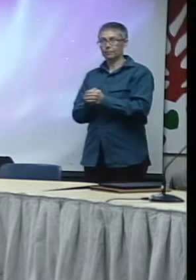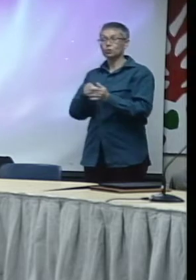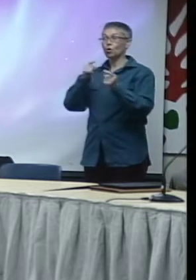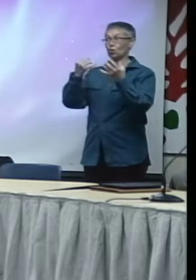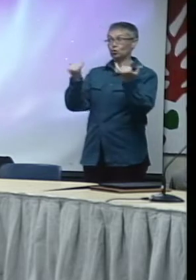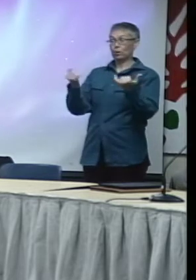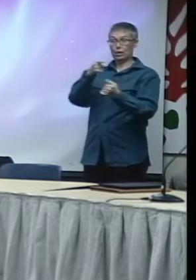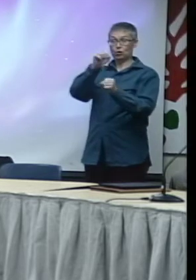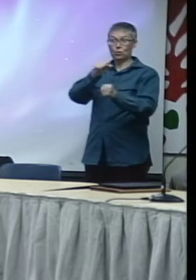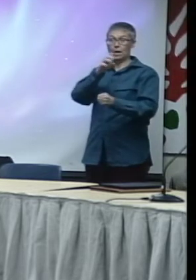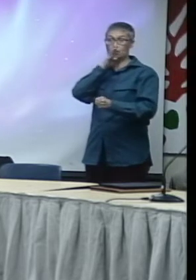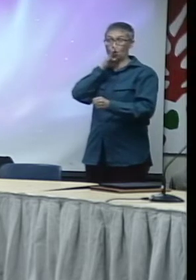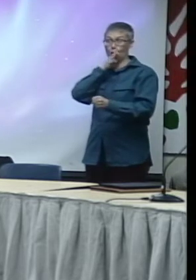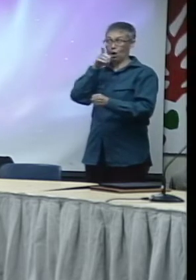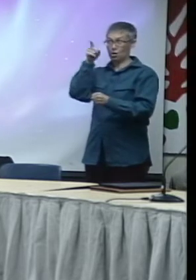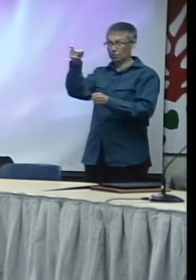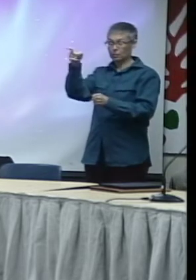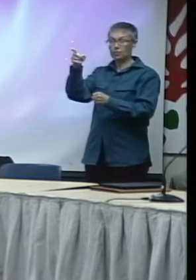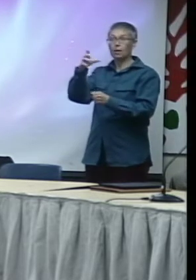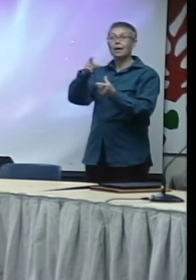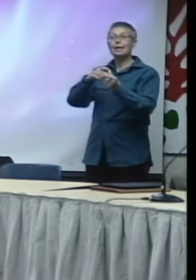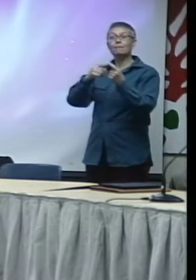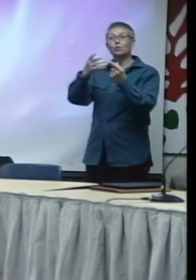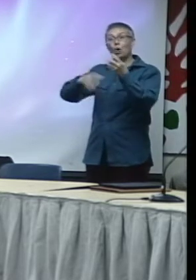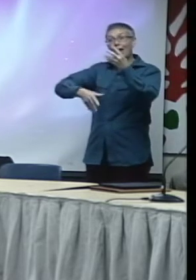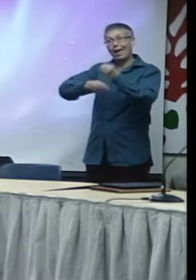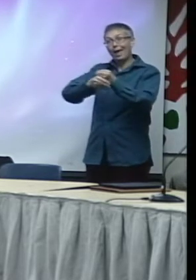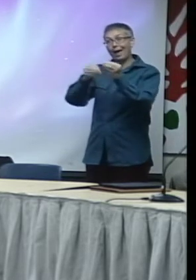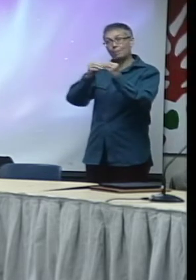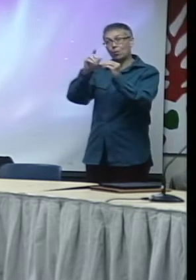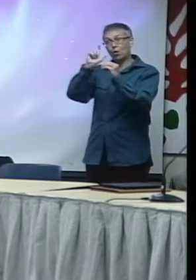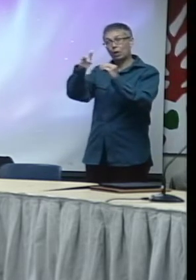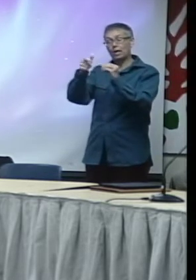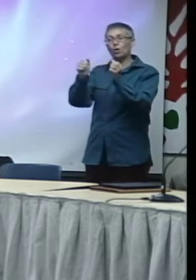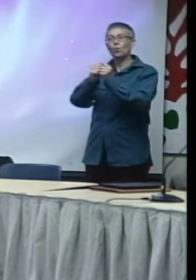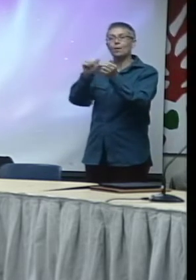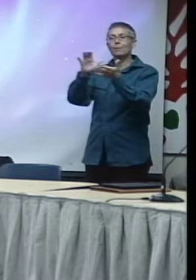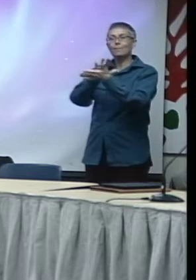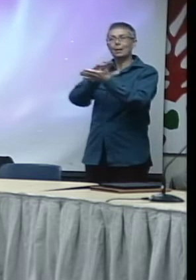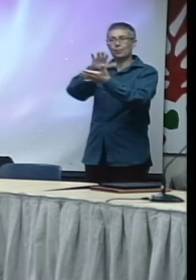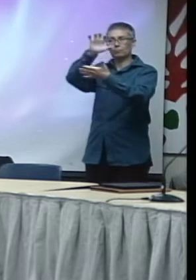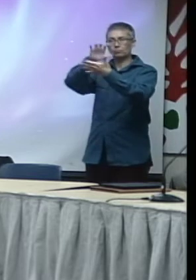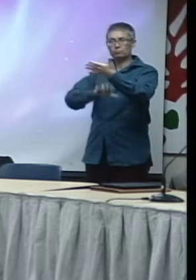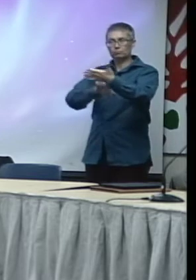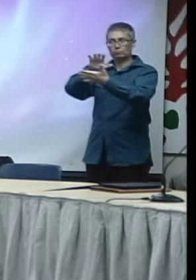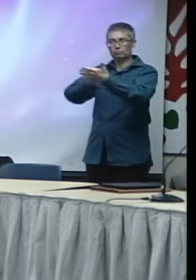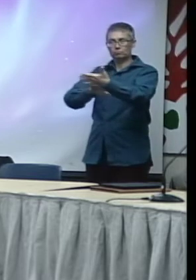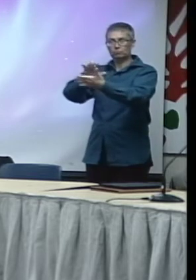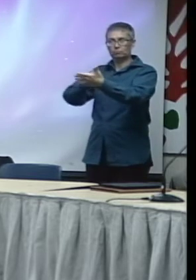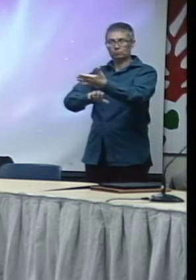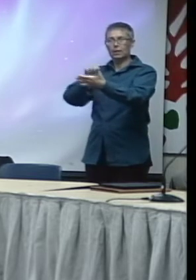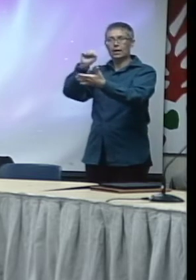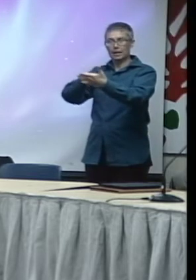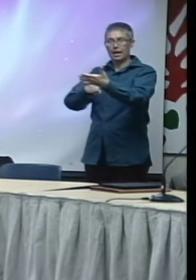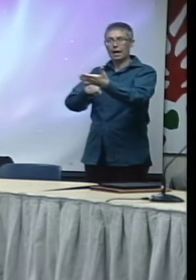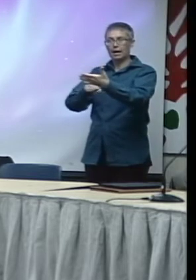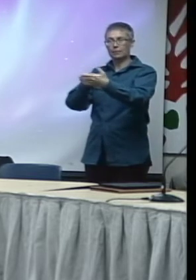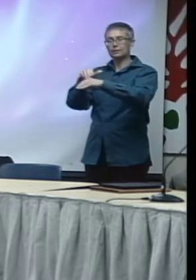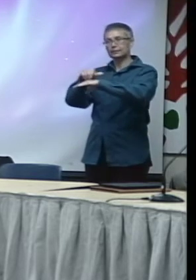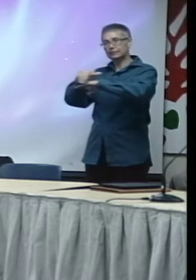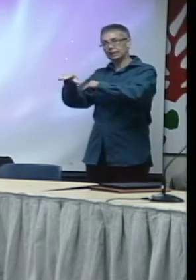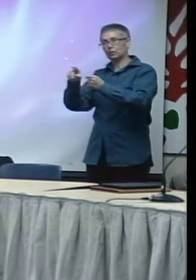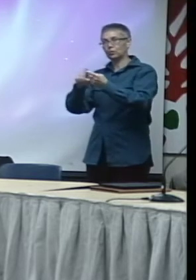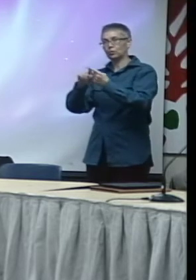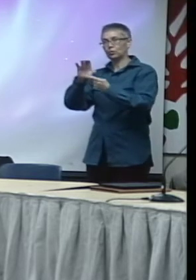and to provide any written comments on matters or concerns or comments concerning the renewal process, you can forward them to the cable